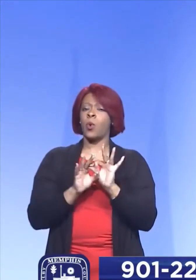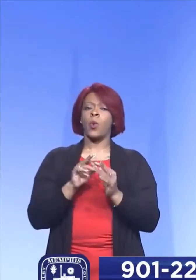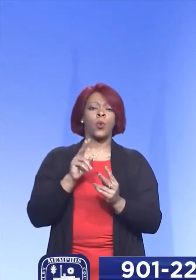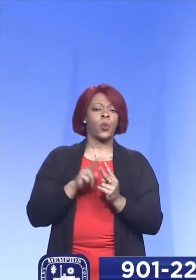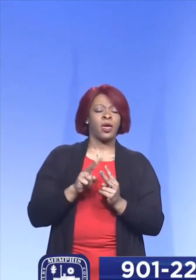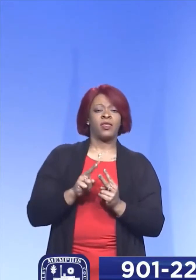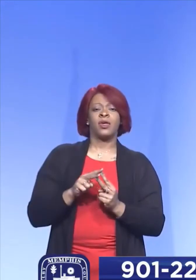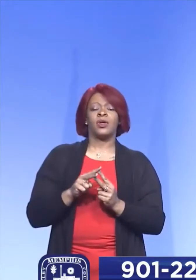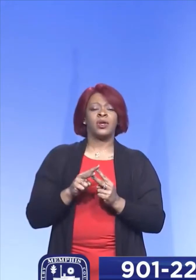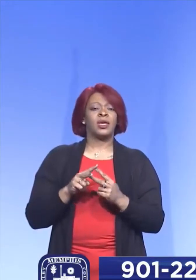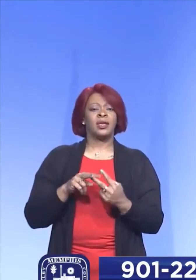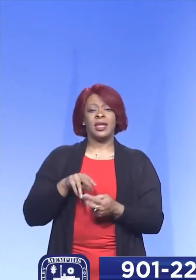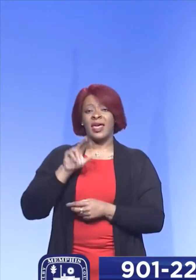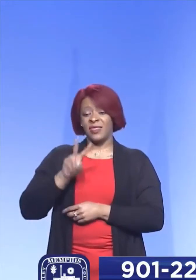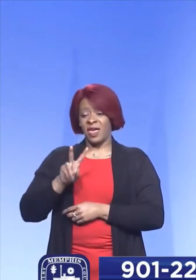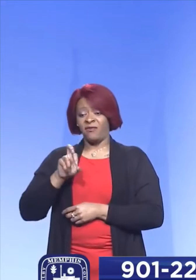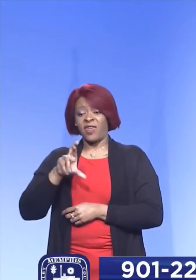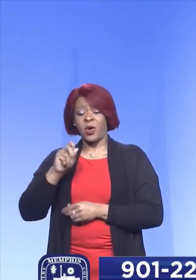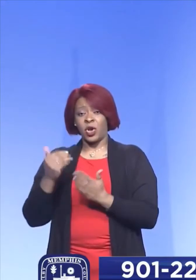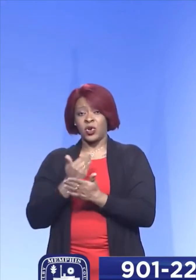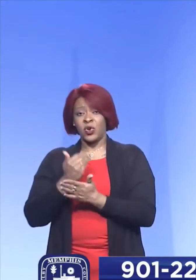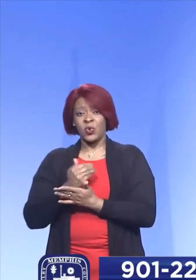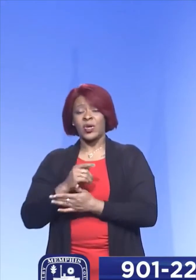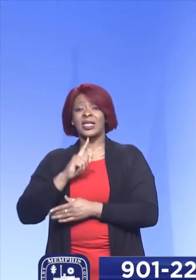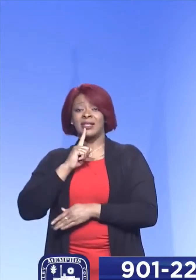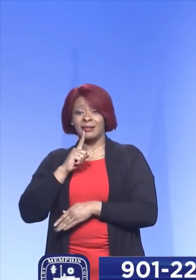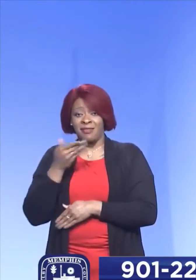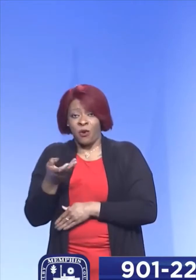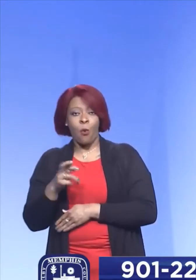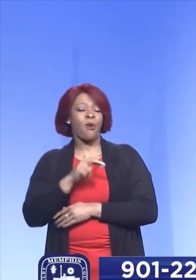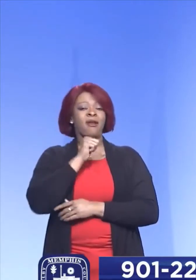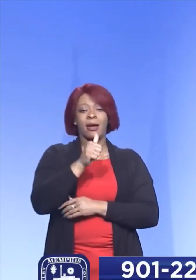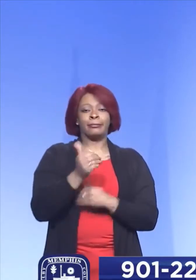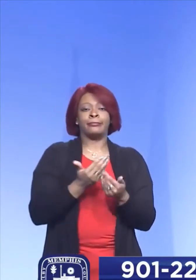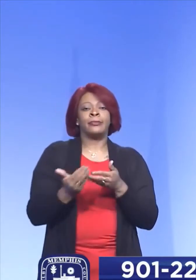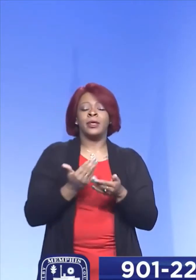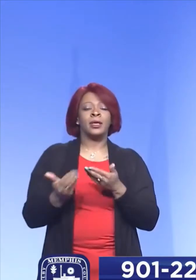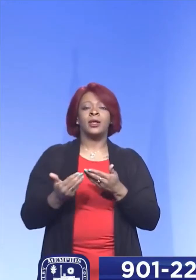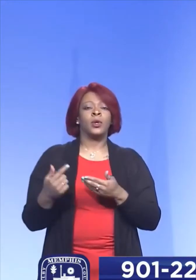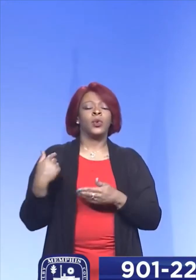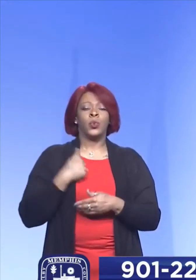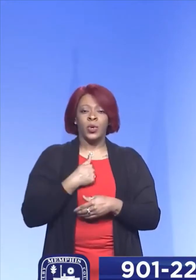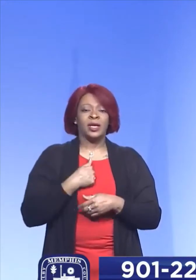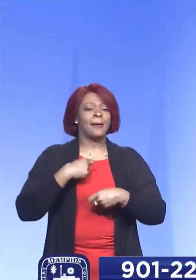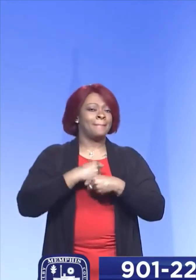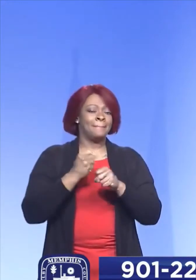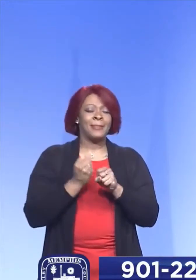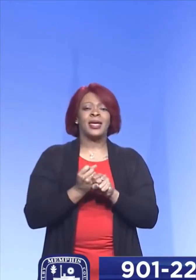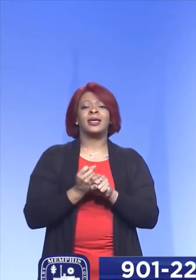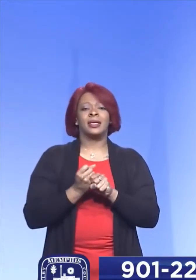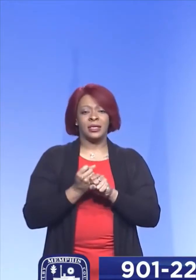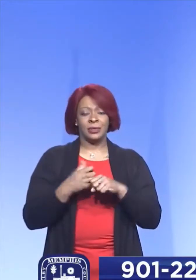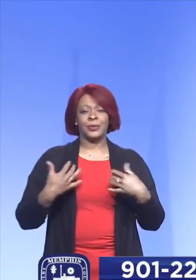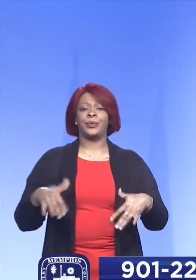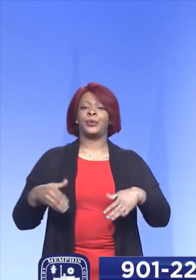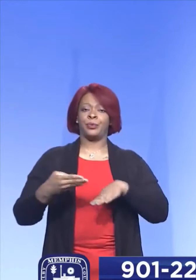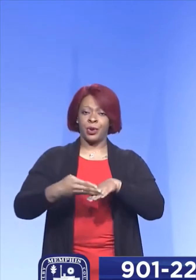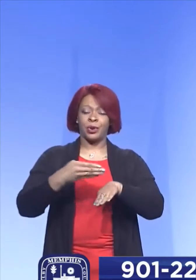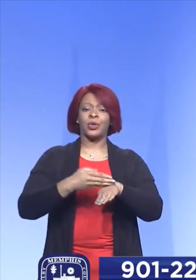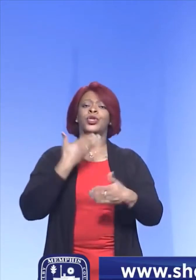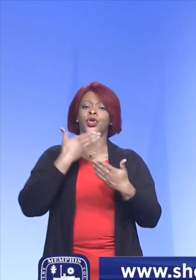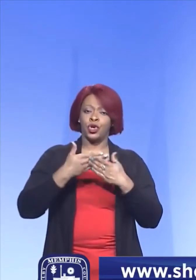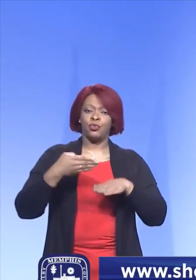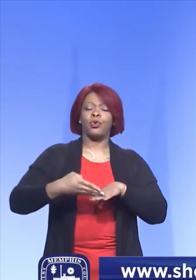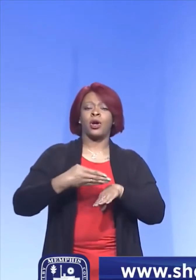variant is present or not. We have made progress, good